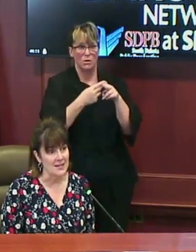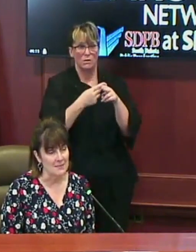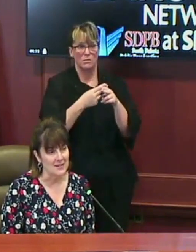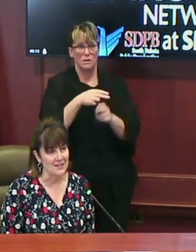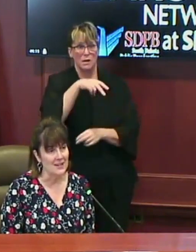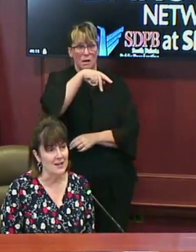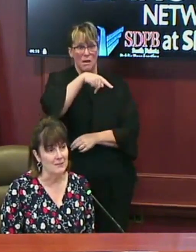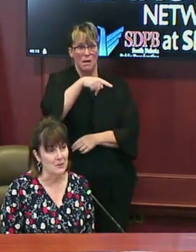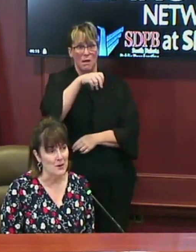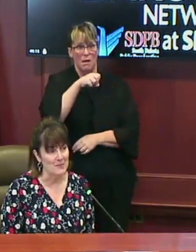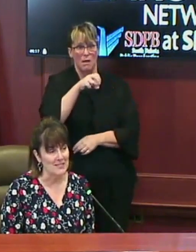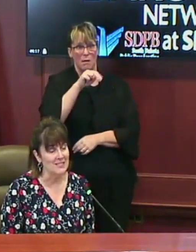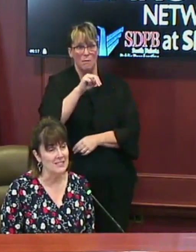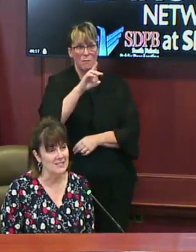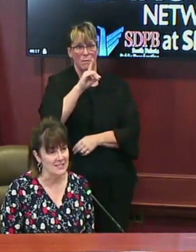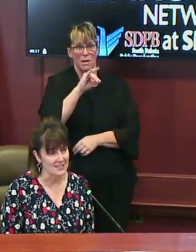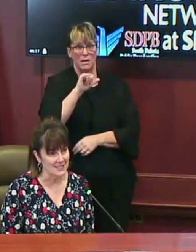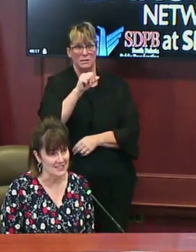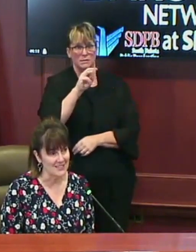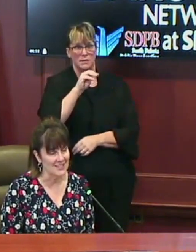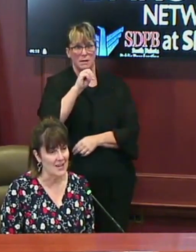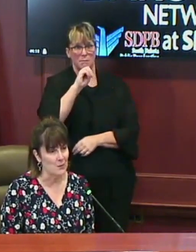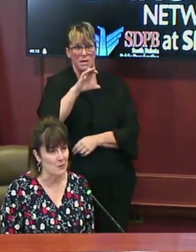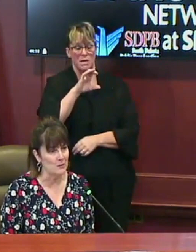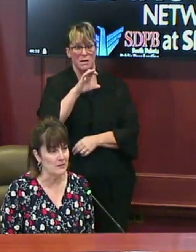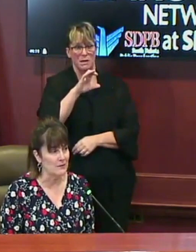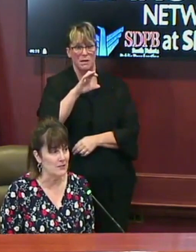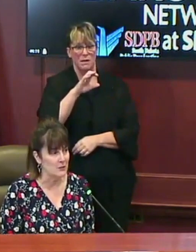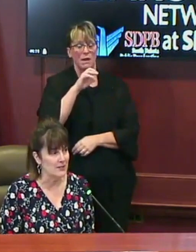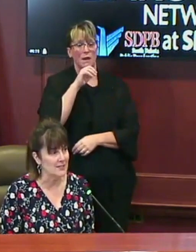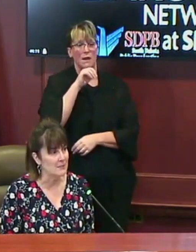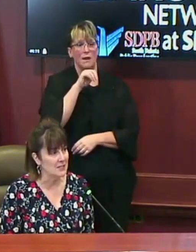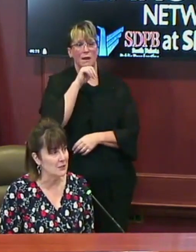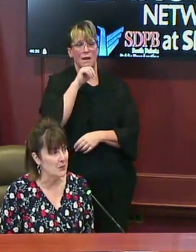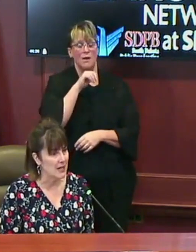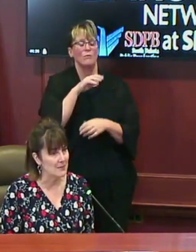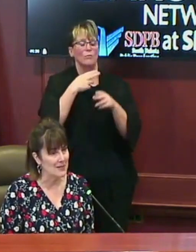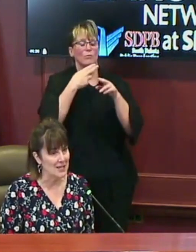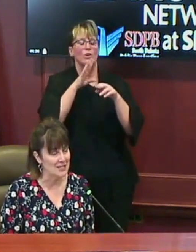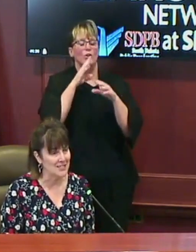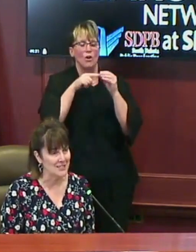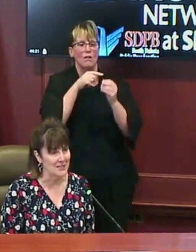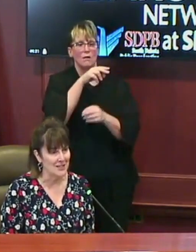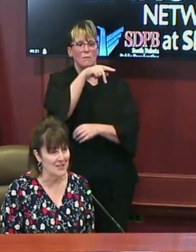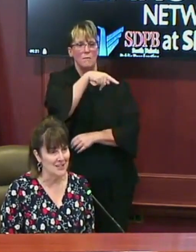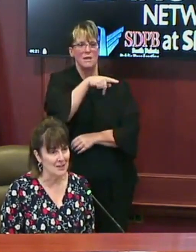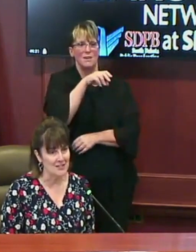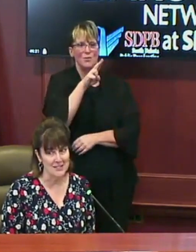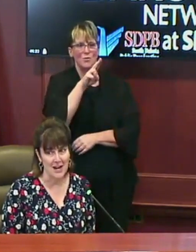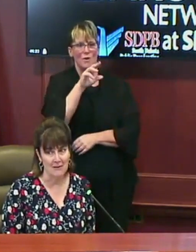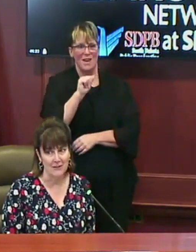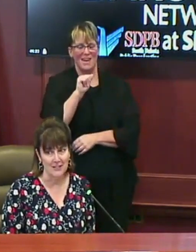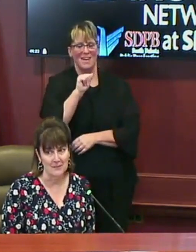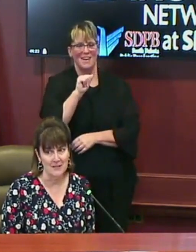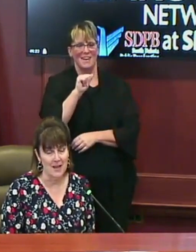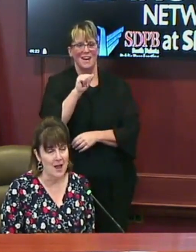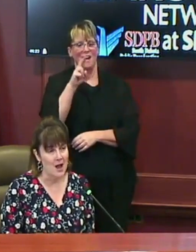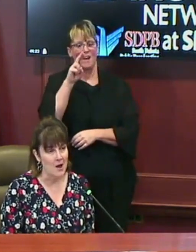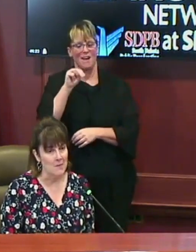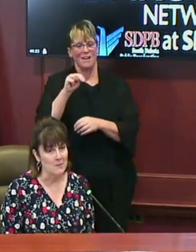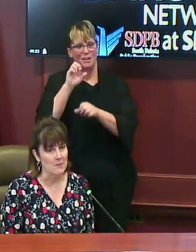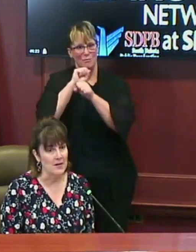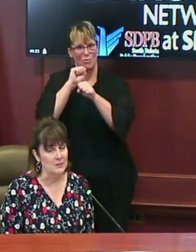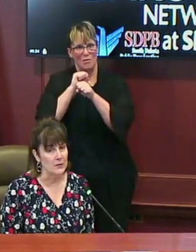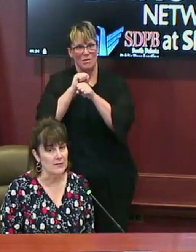Pandemic Unemployment Assistance, and we will refer to it as PUA, but I hate to get lost in acronyms.